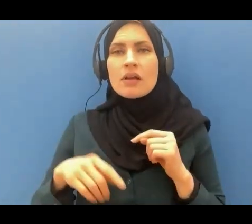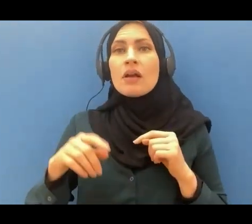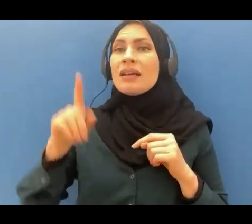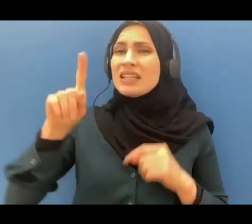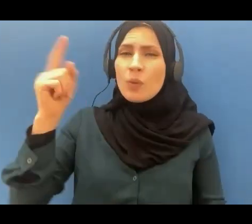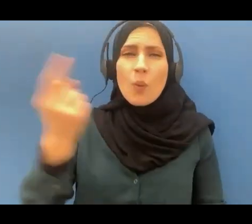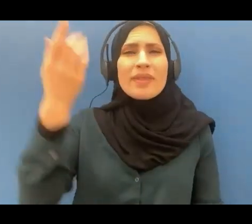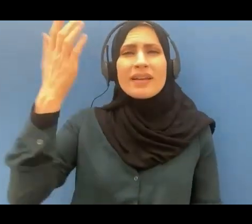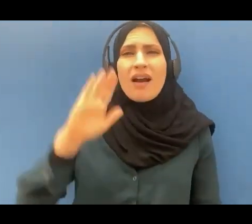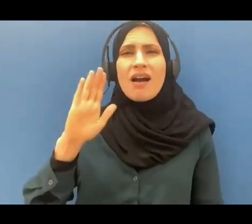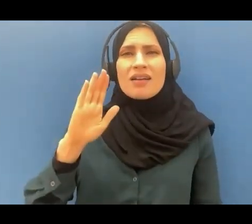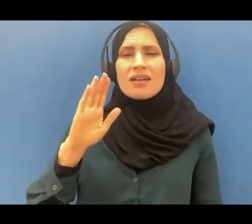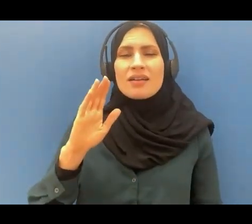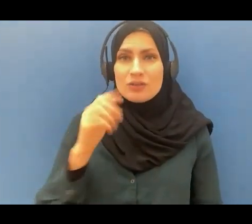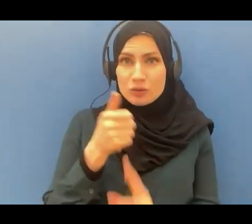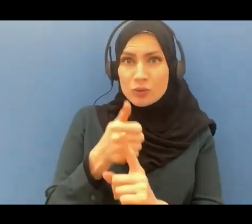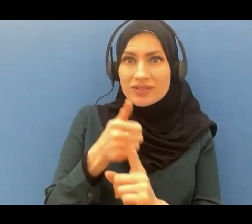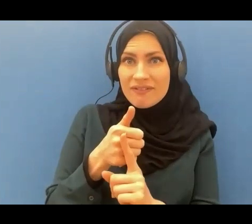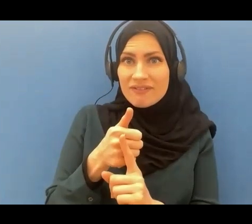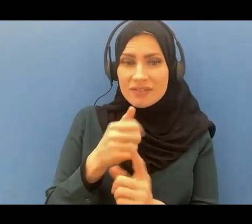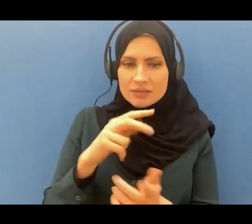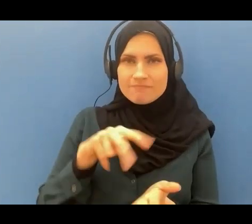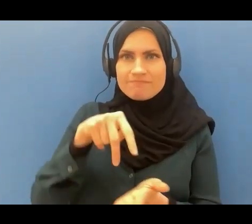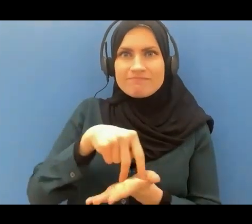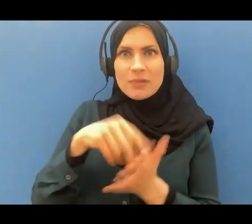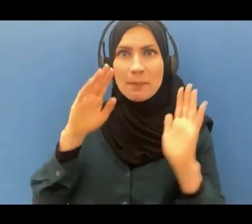in the process of returning to him